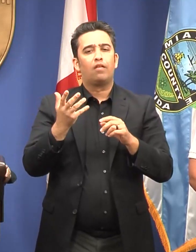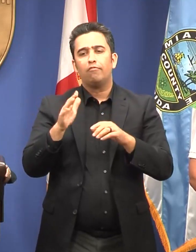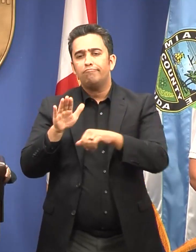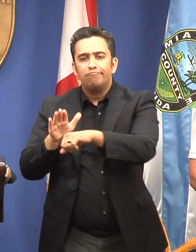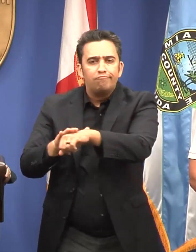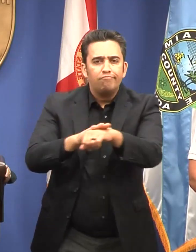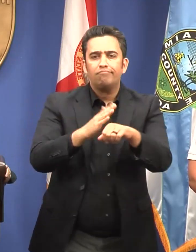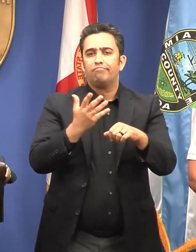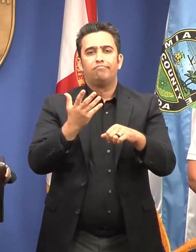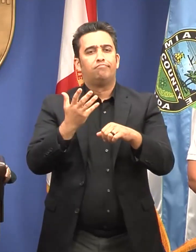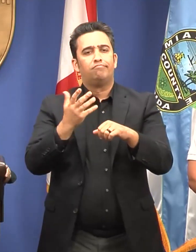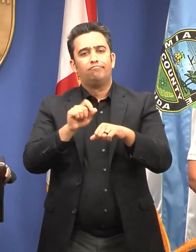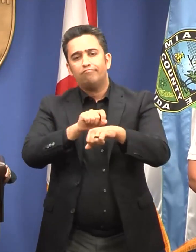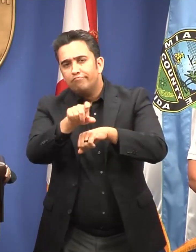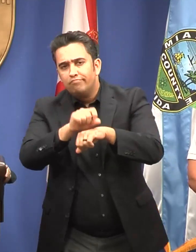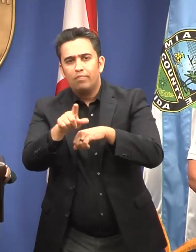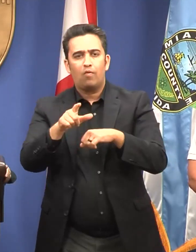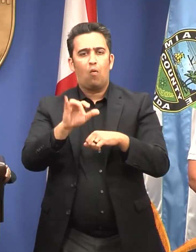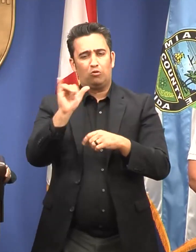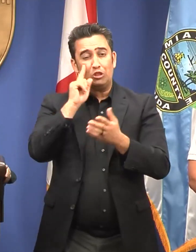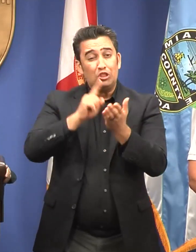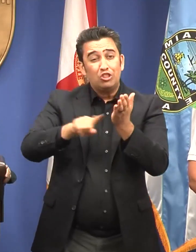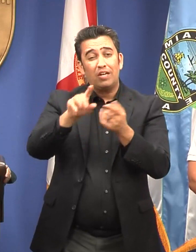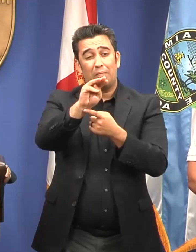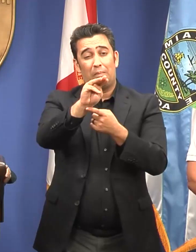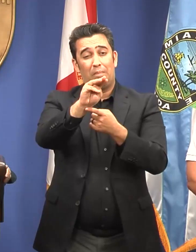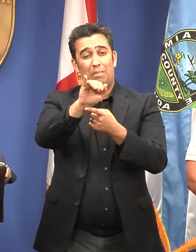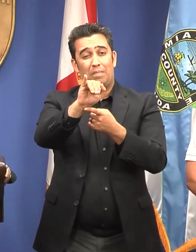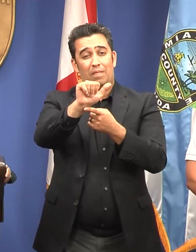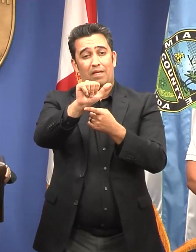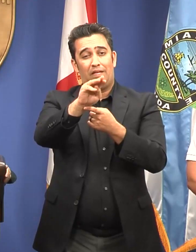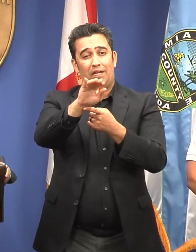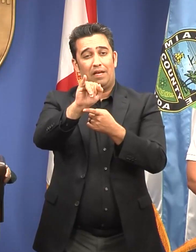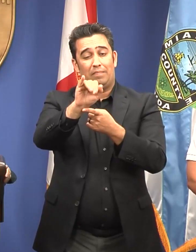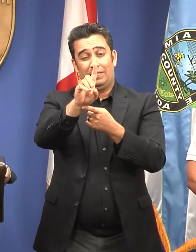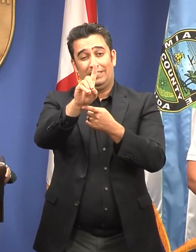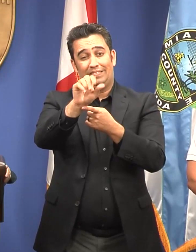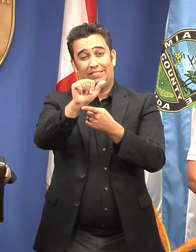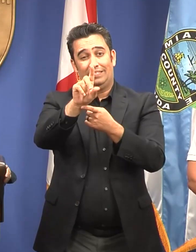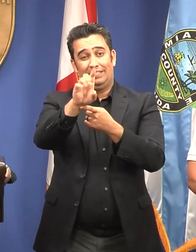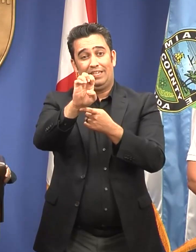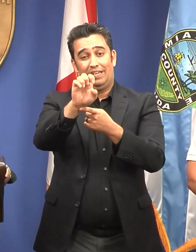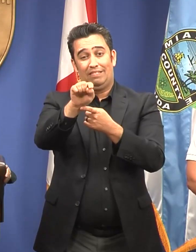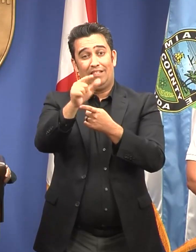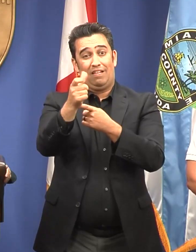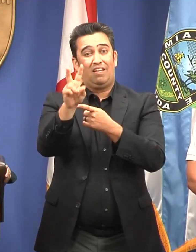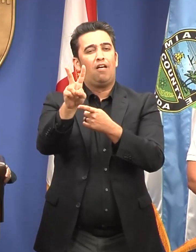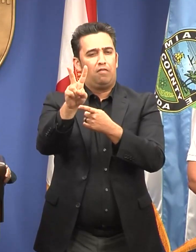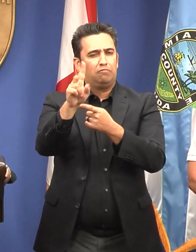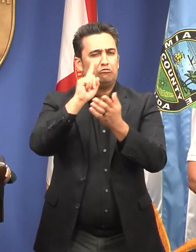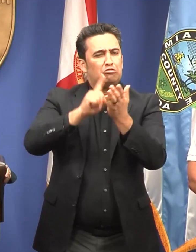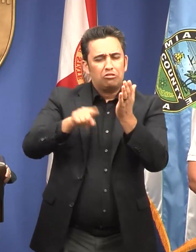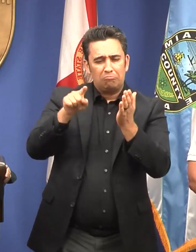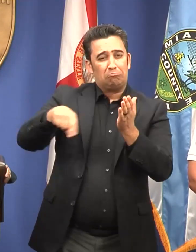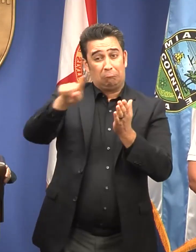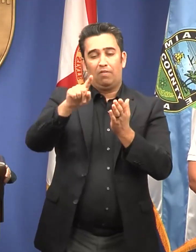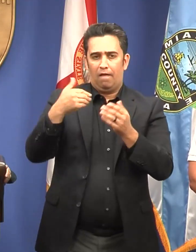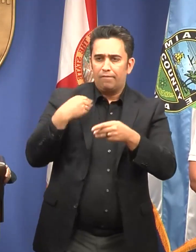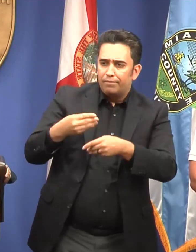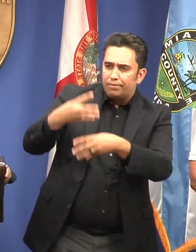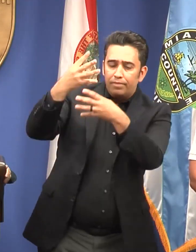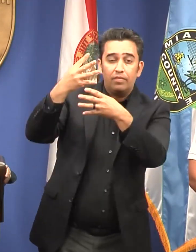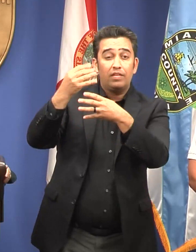check at miamidade.gov slash alerts on the website. For a full list of county